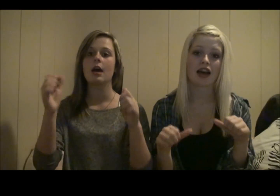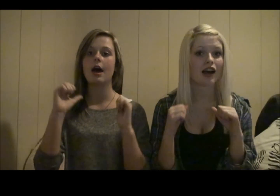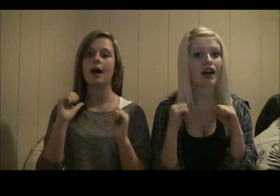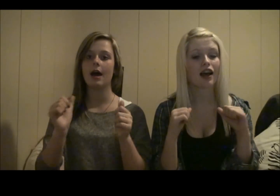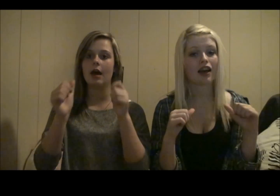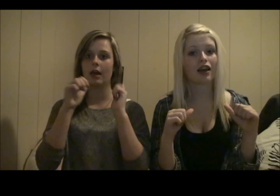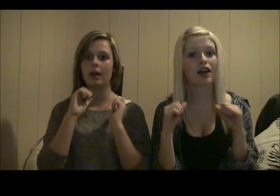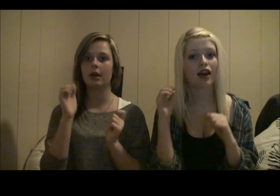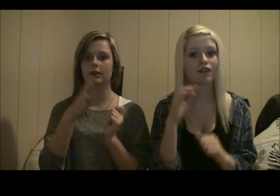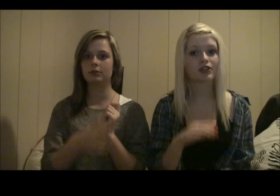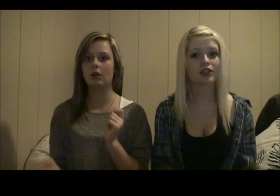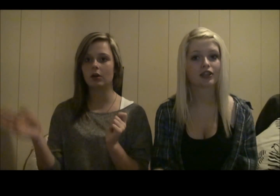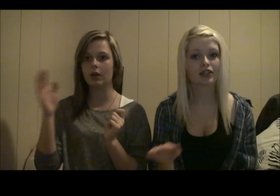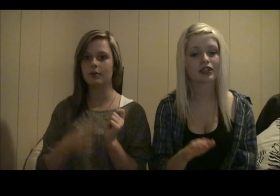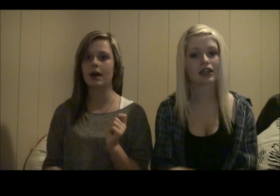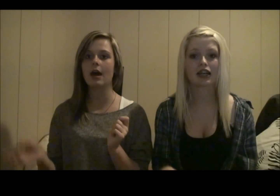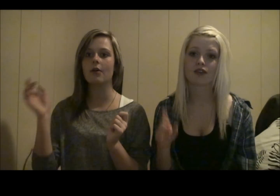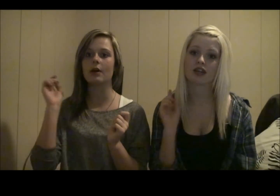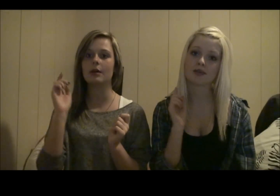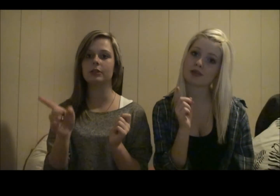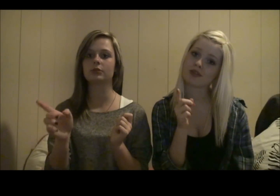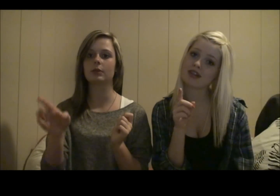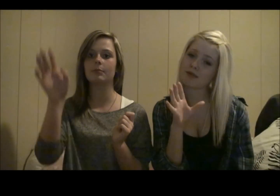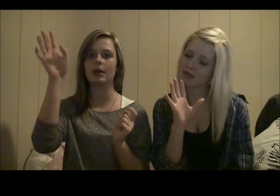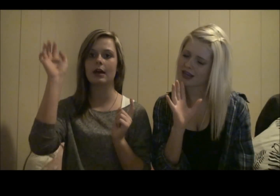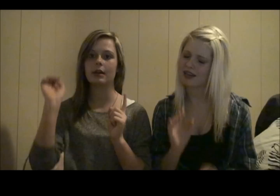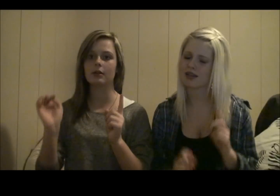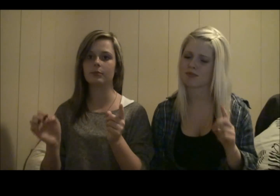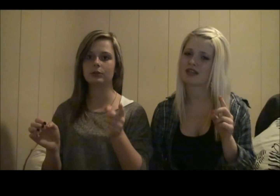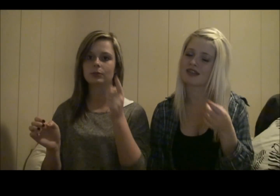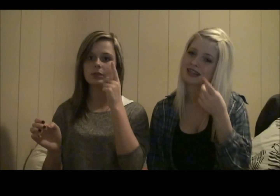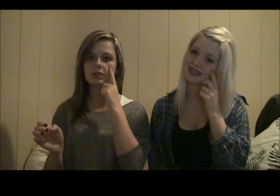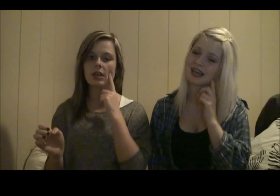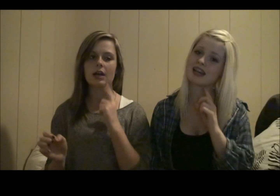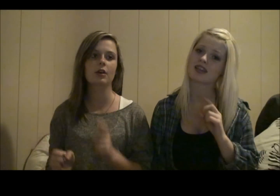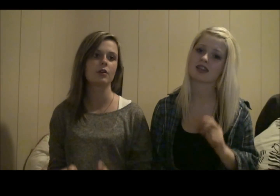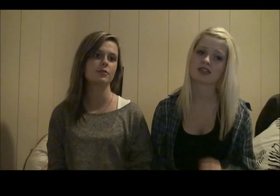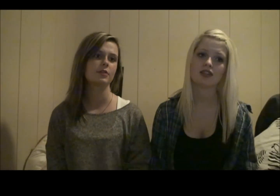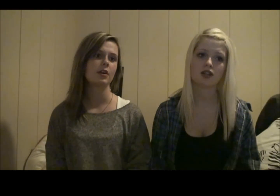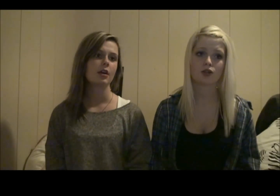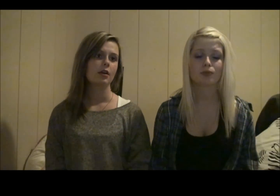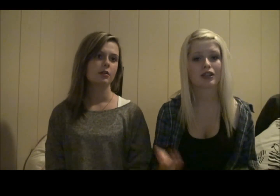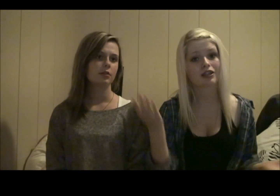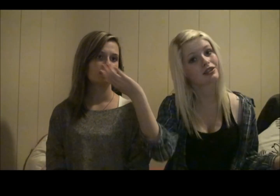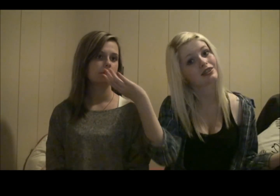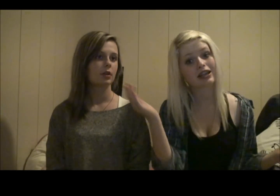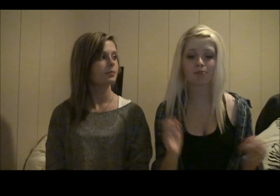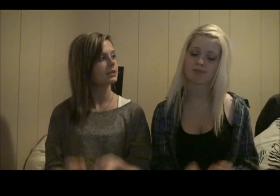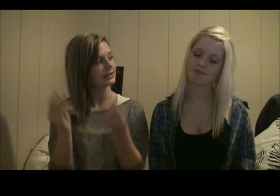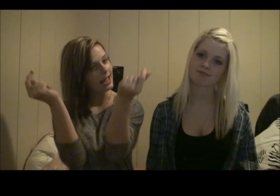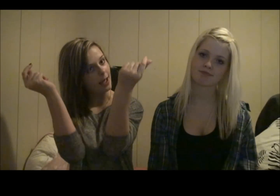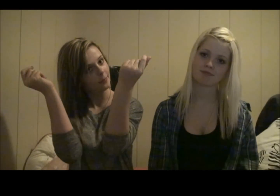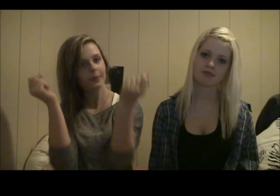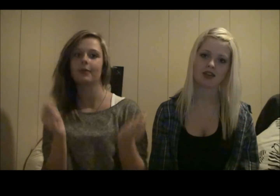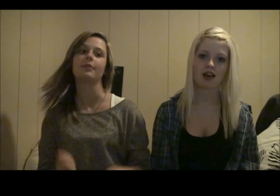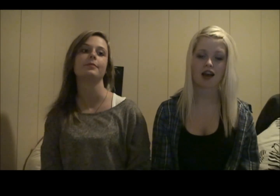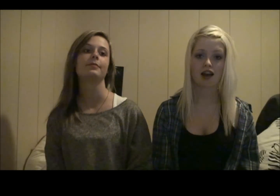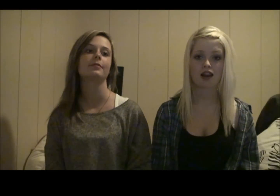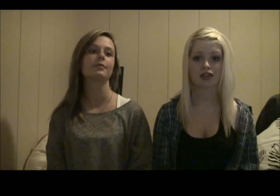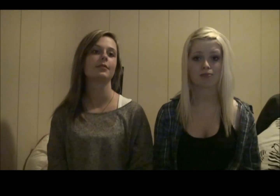I have a dog And now I bet you're really mad And I bet you're really sad Oh, but I stopped I lost